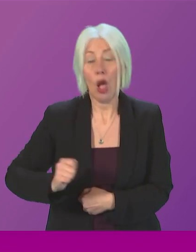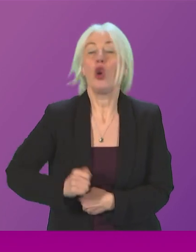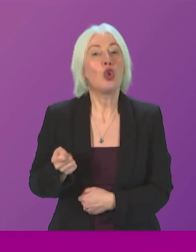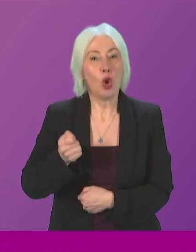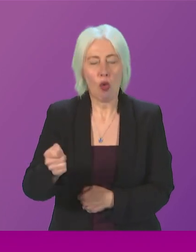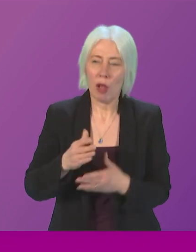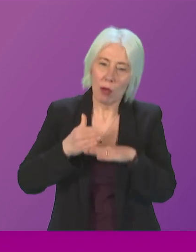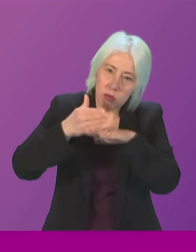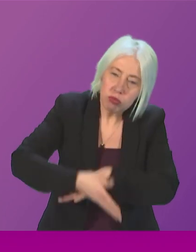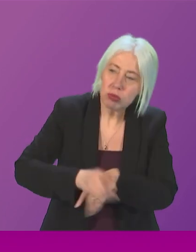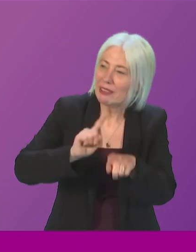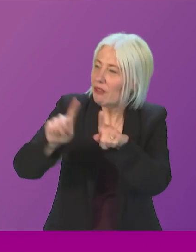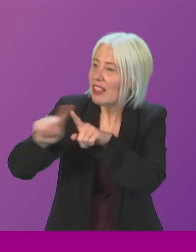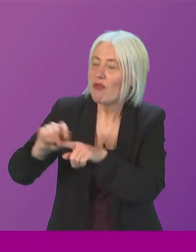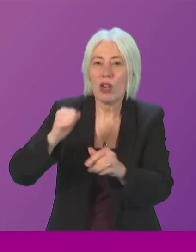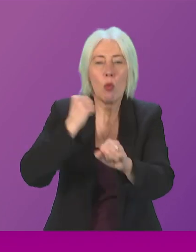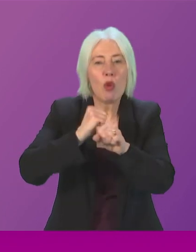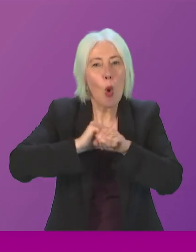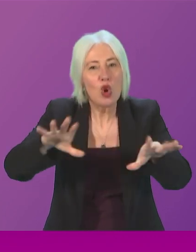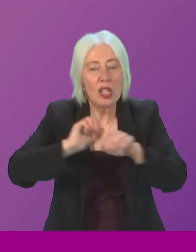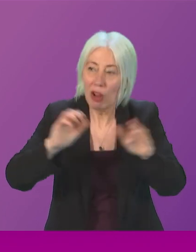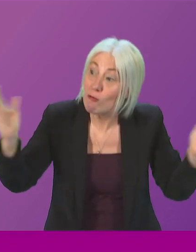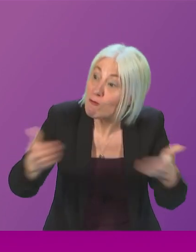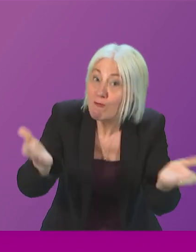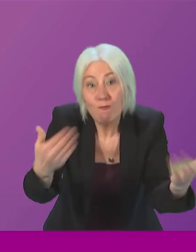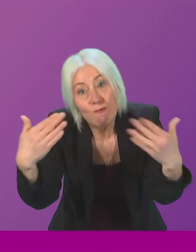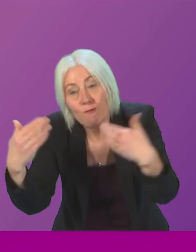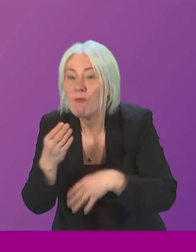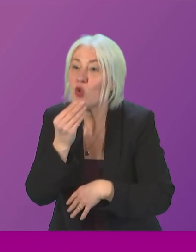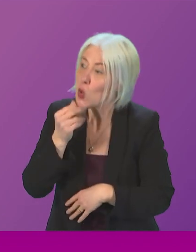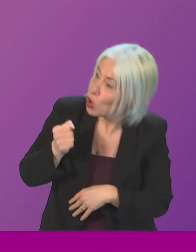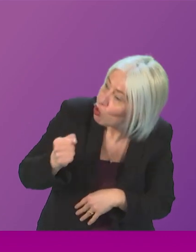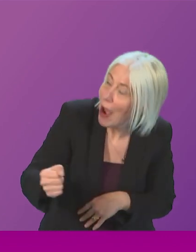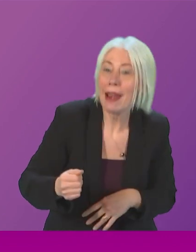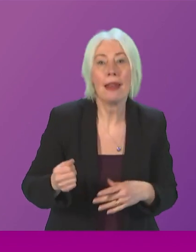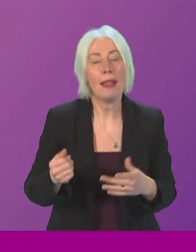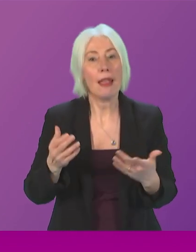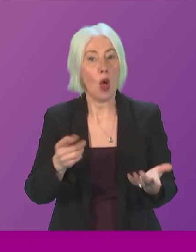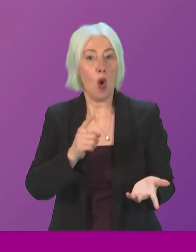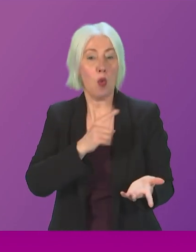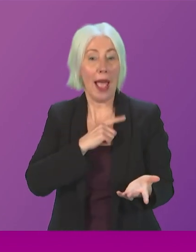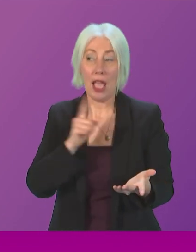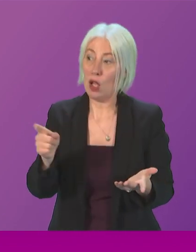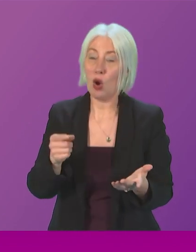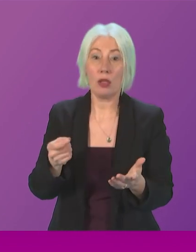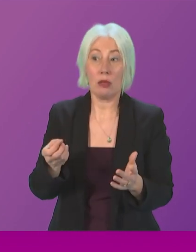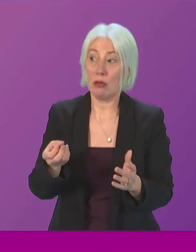through a range of promotions in recent months to encourage more people to travel by train not least because of the contribution rail can make and should